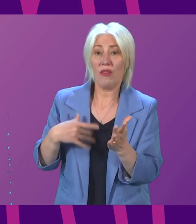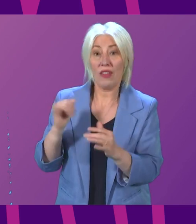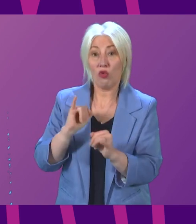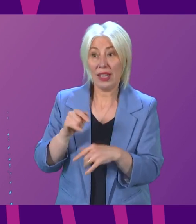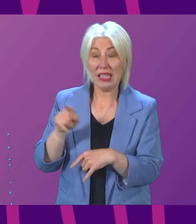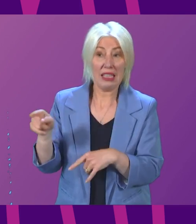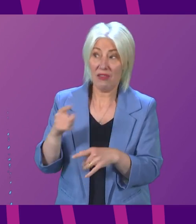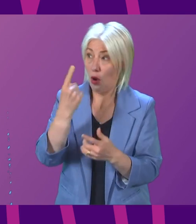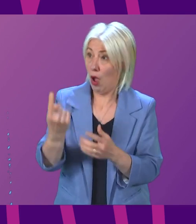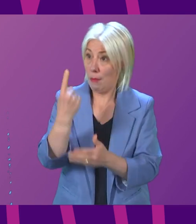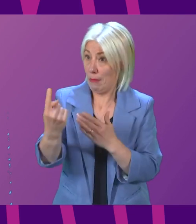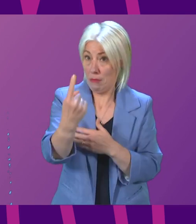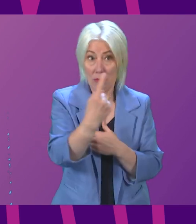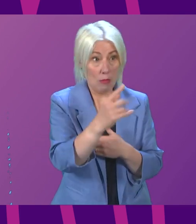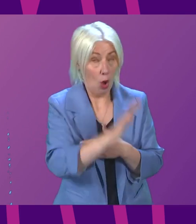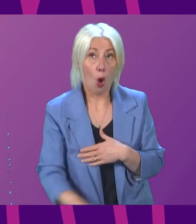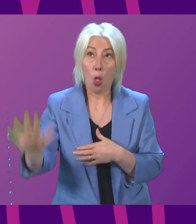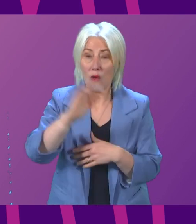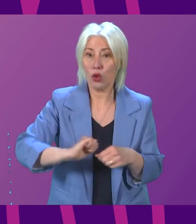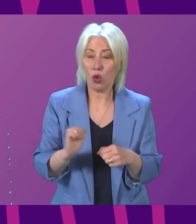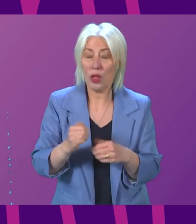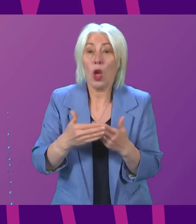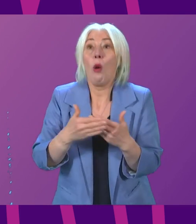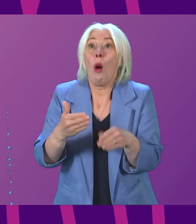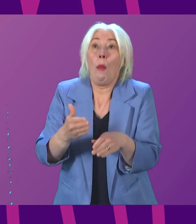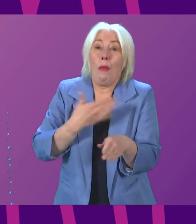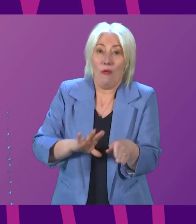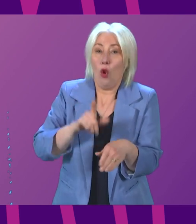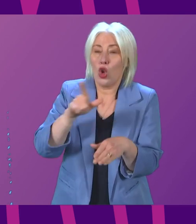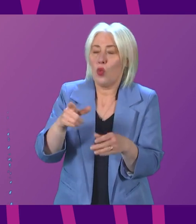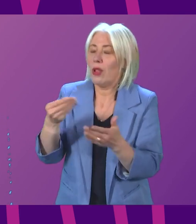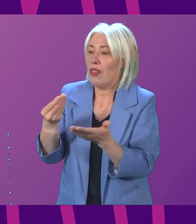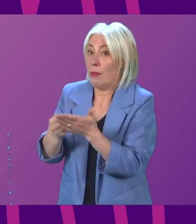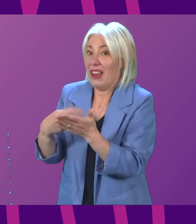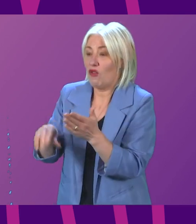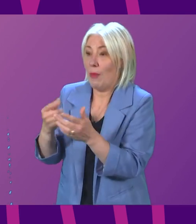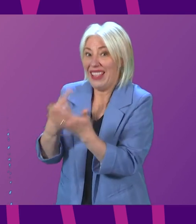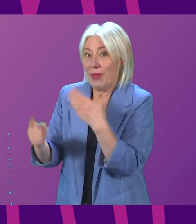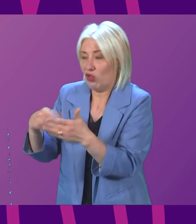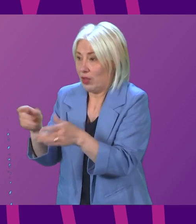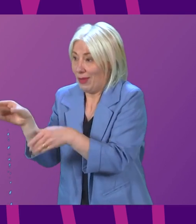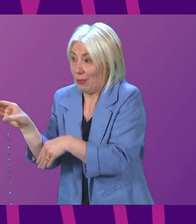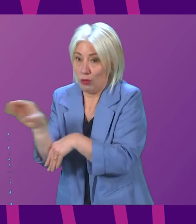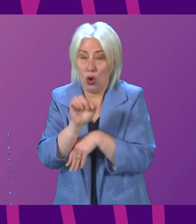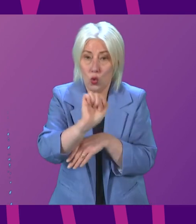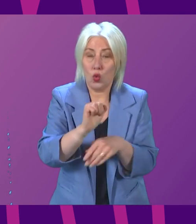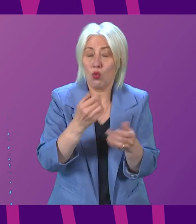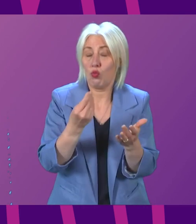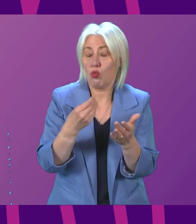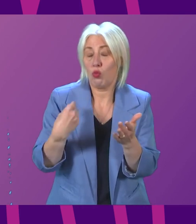for individuals right across Scotland before you will divert money away from an independence referendum? First Minister,